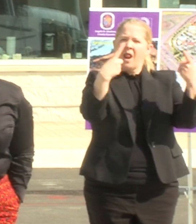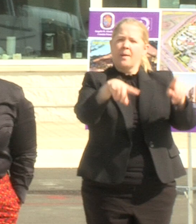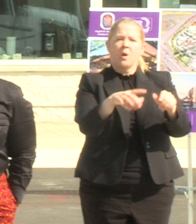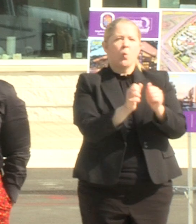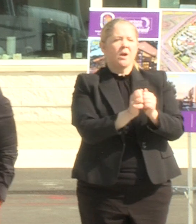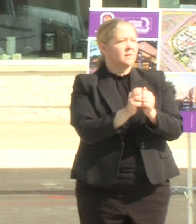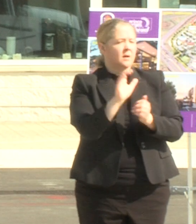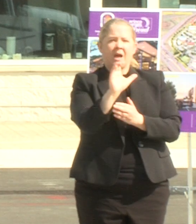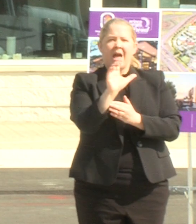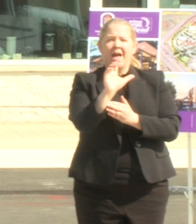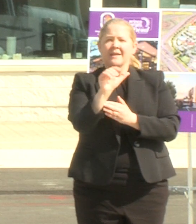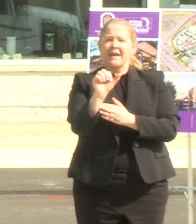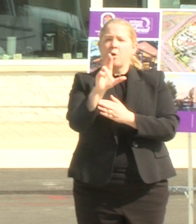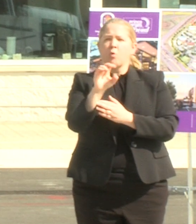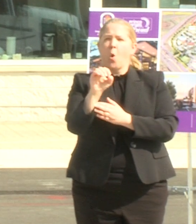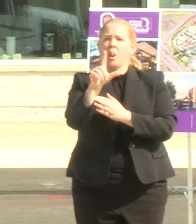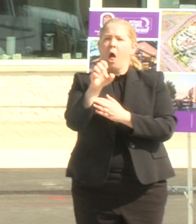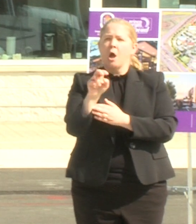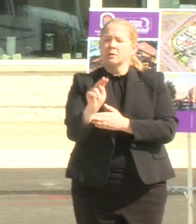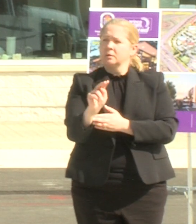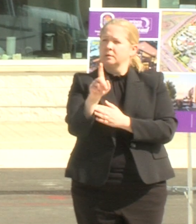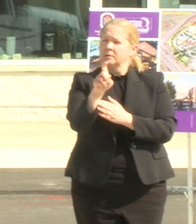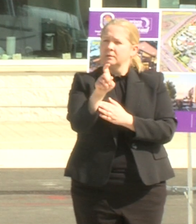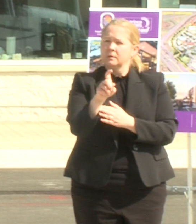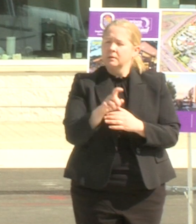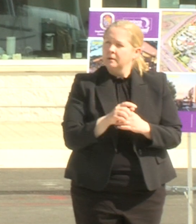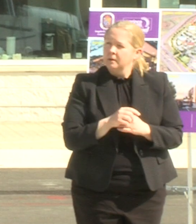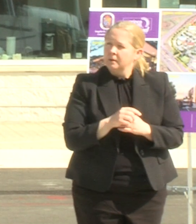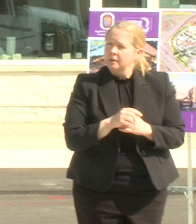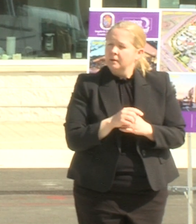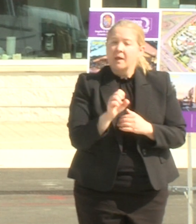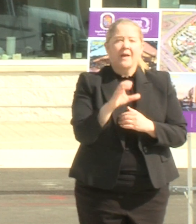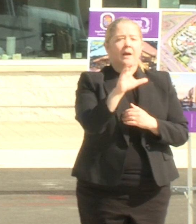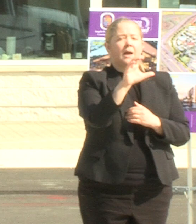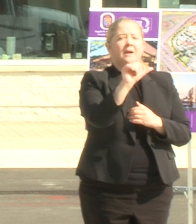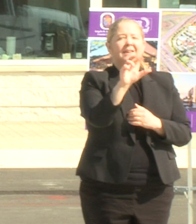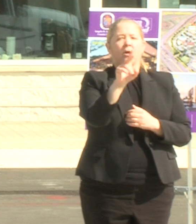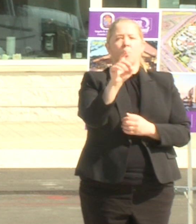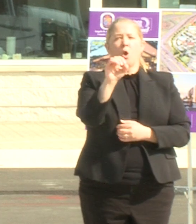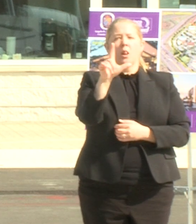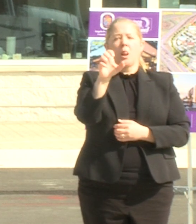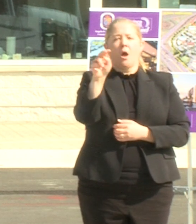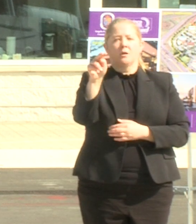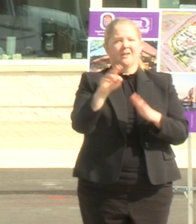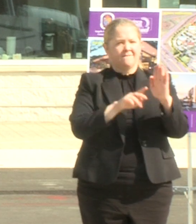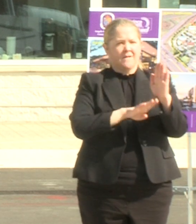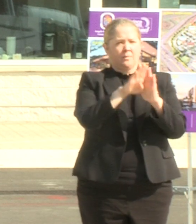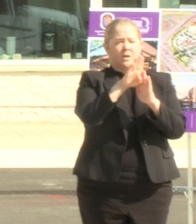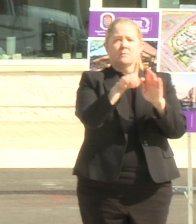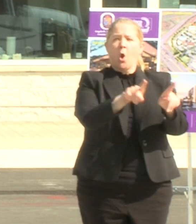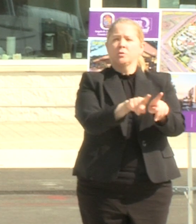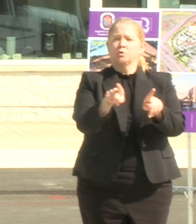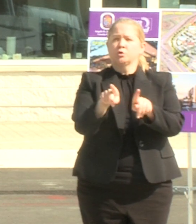uh sure uh so uh the care the carillon development uh is also about to